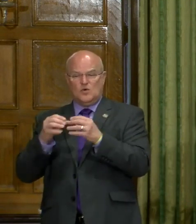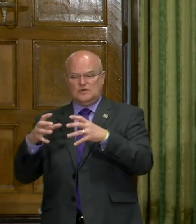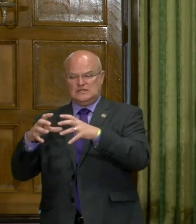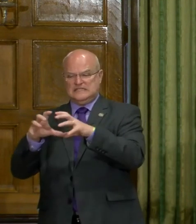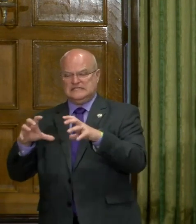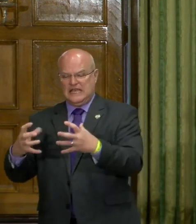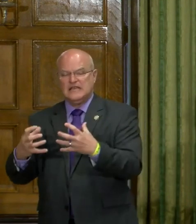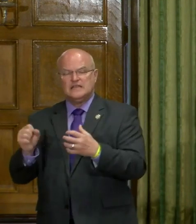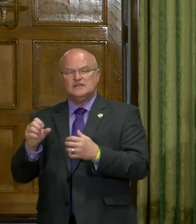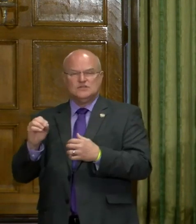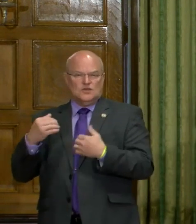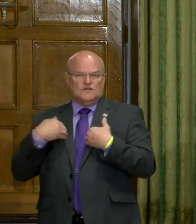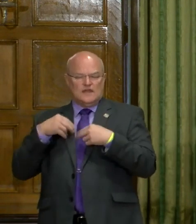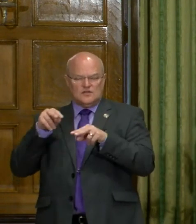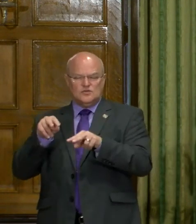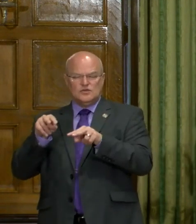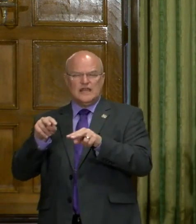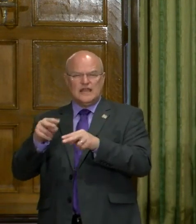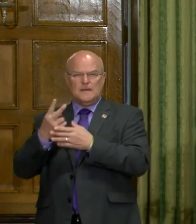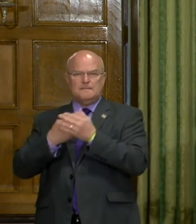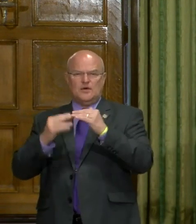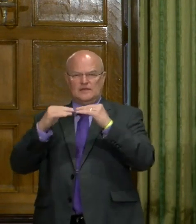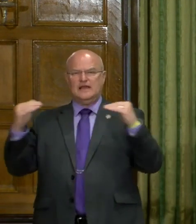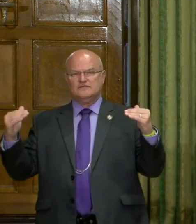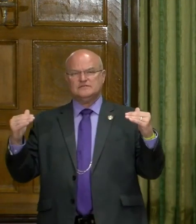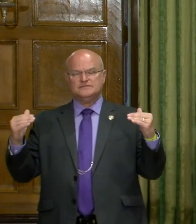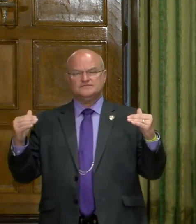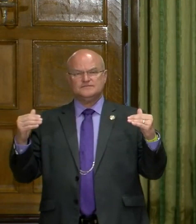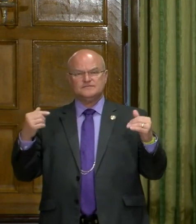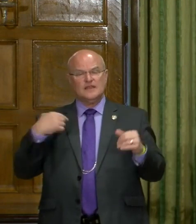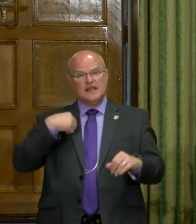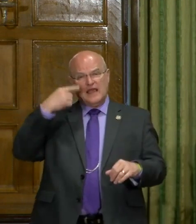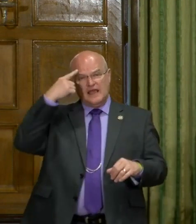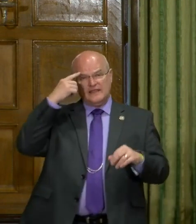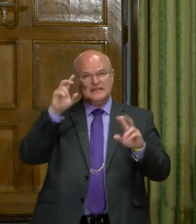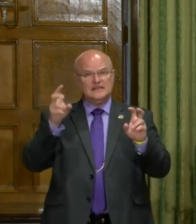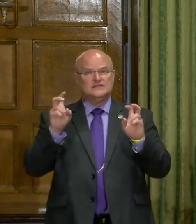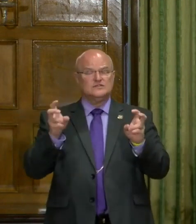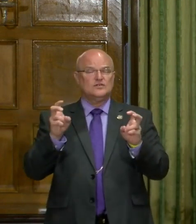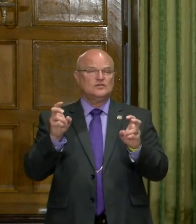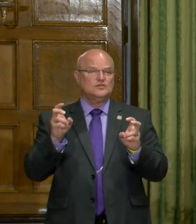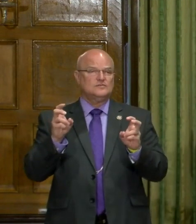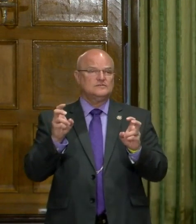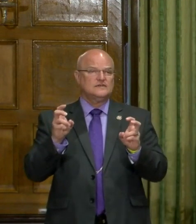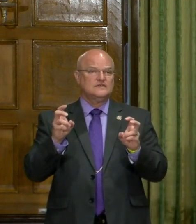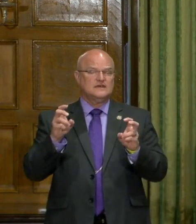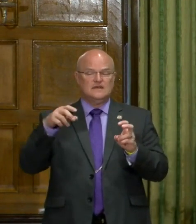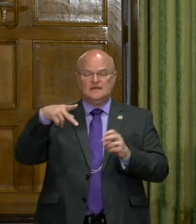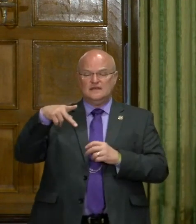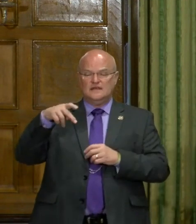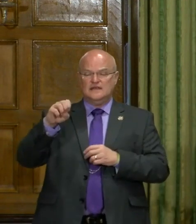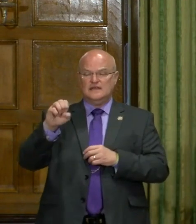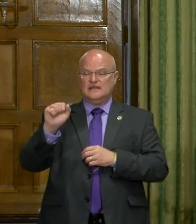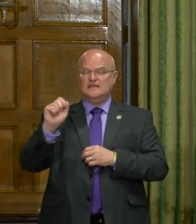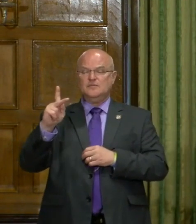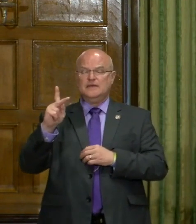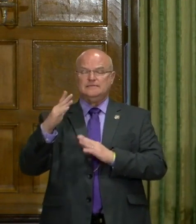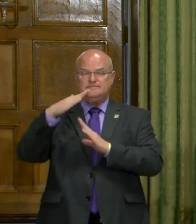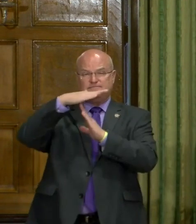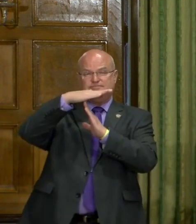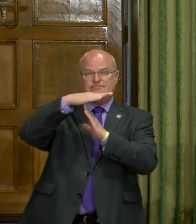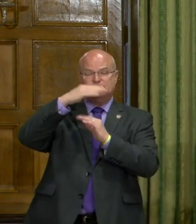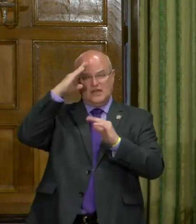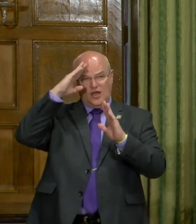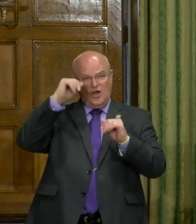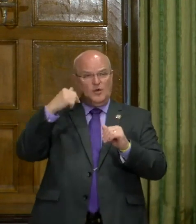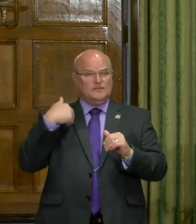contained. And so you've got to look at it at both levels. Uh, I think in terms of, uh, uh, the peak again, I just hope